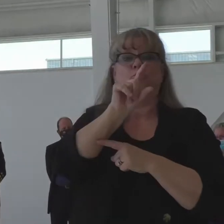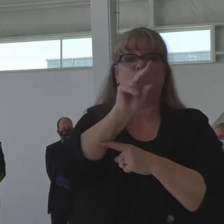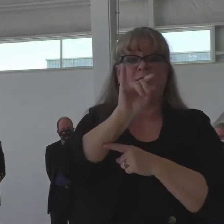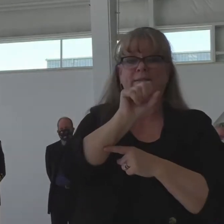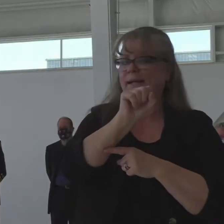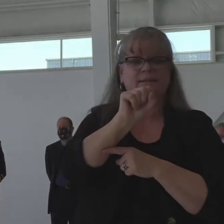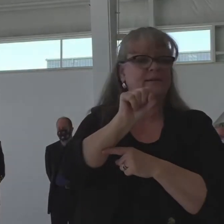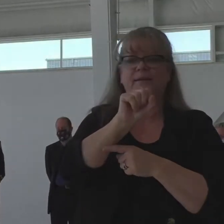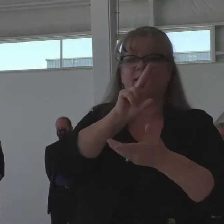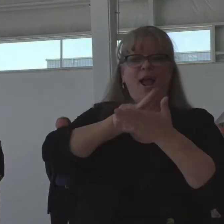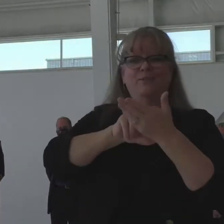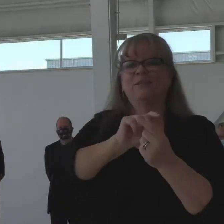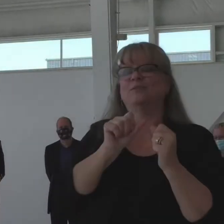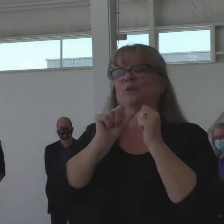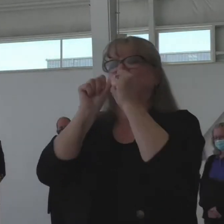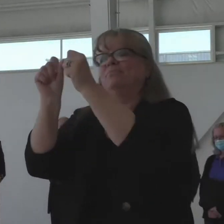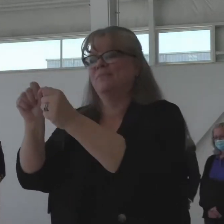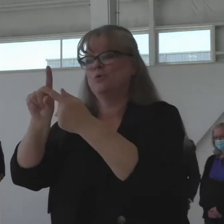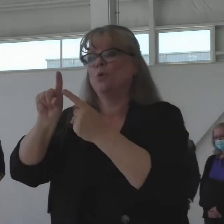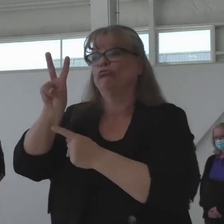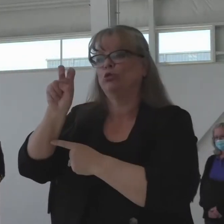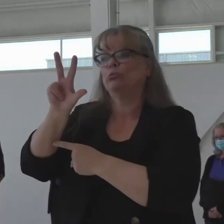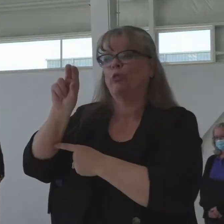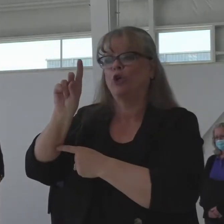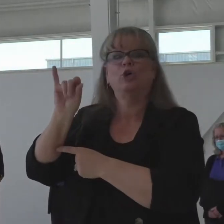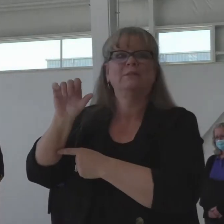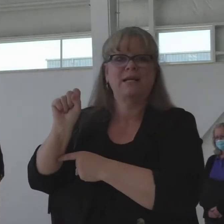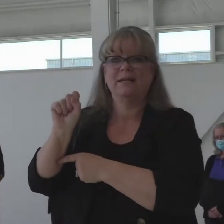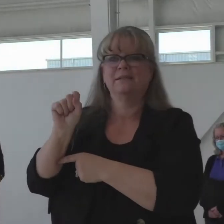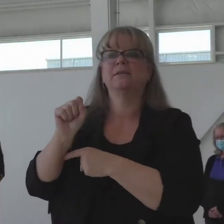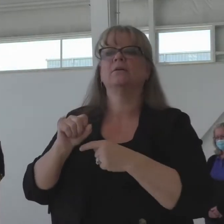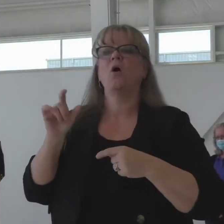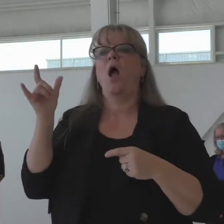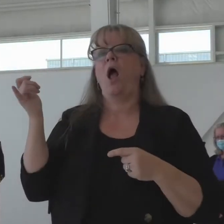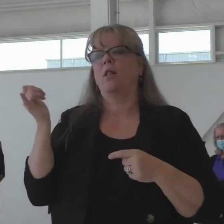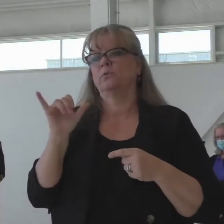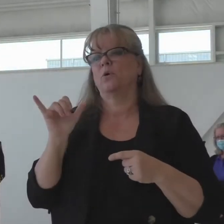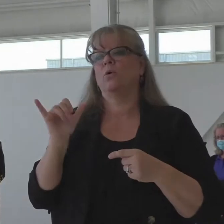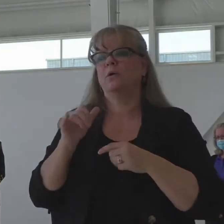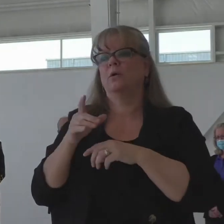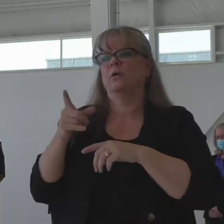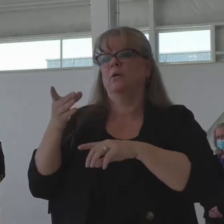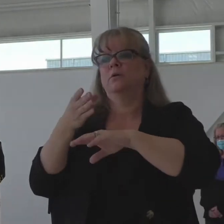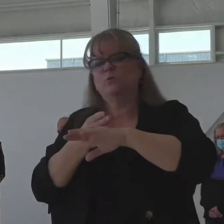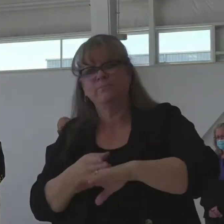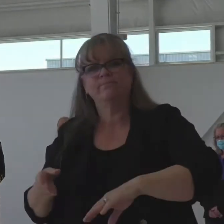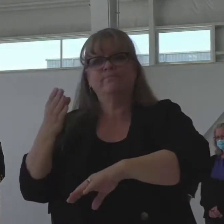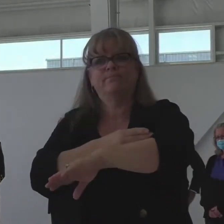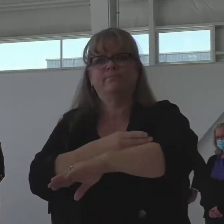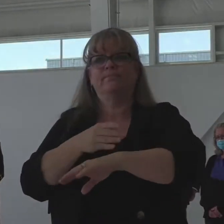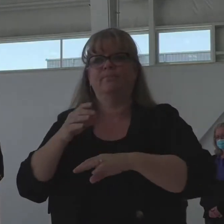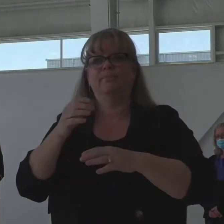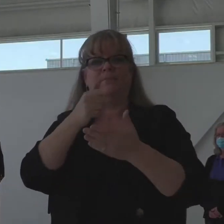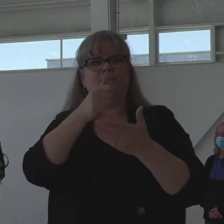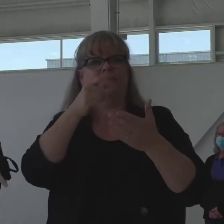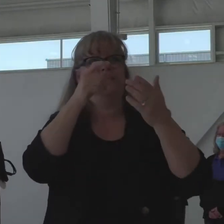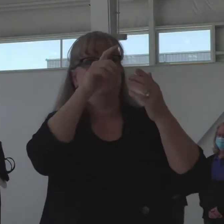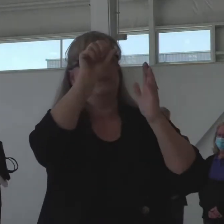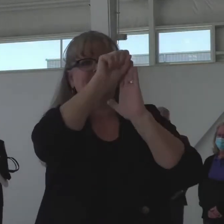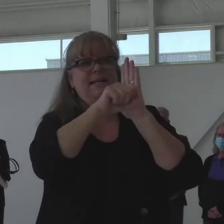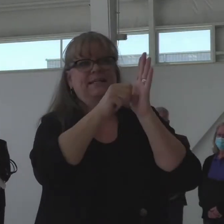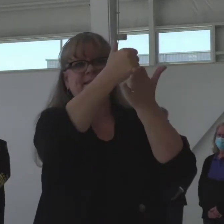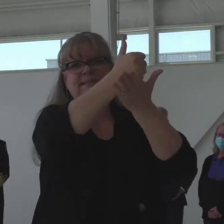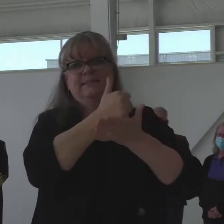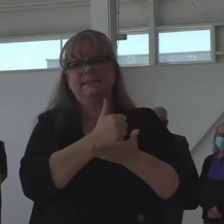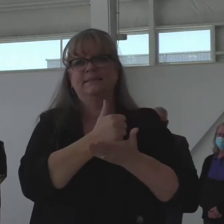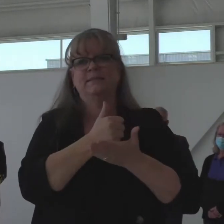have on that. So, and then the enhanced state assistance, $1.8 million that goes to that. Round numbers, okay, there's a lot of one